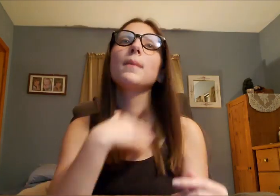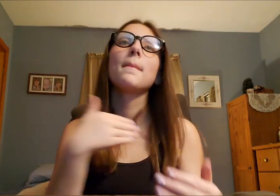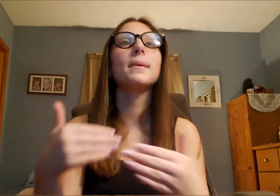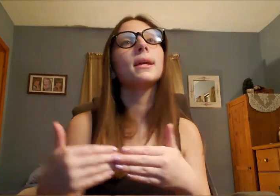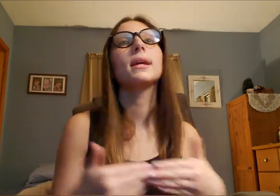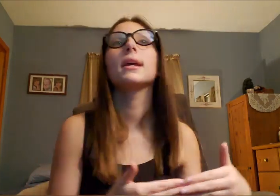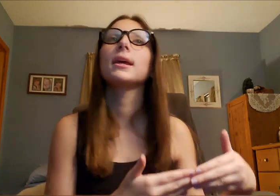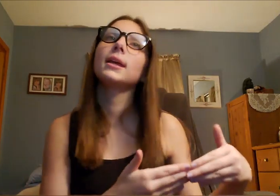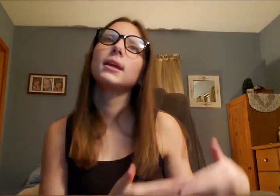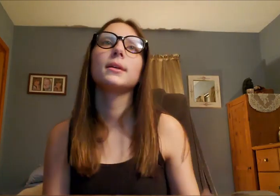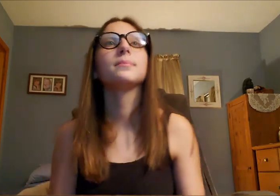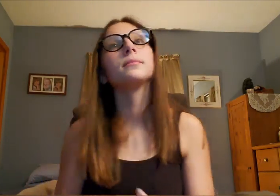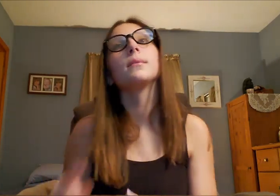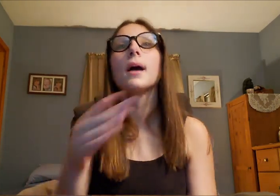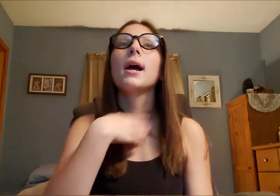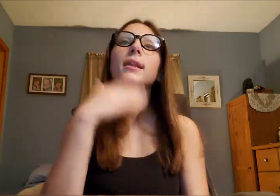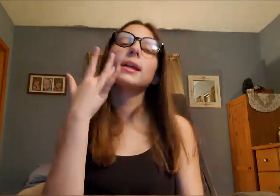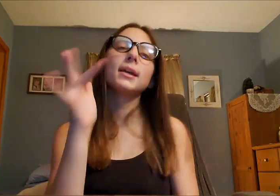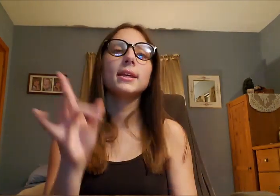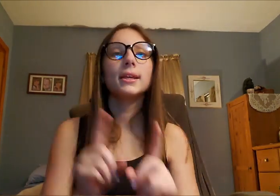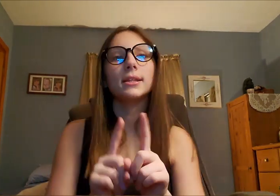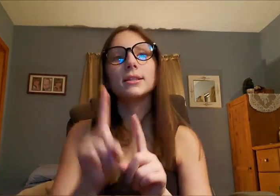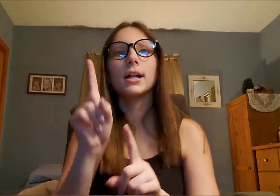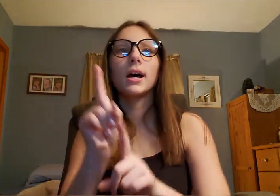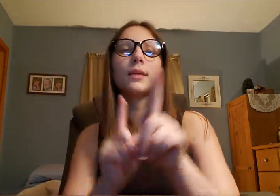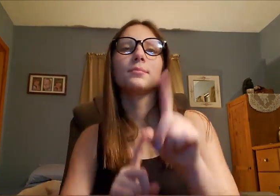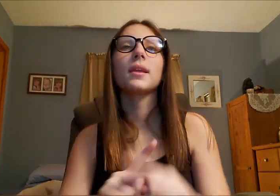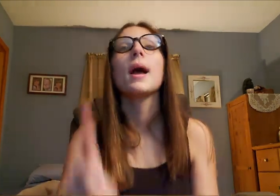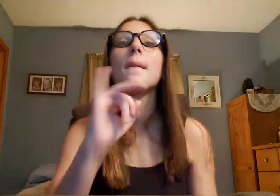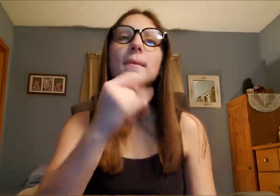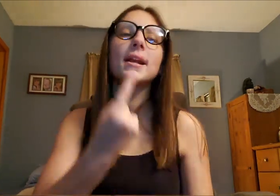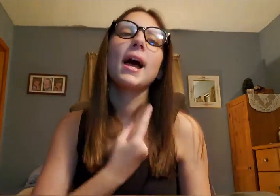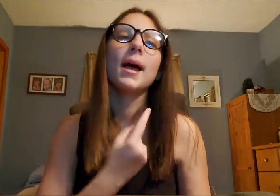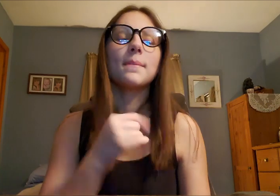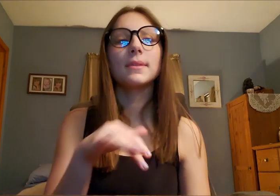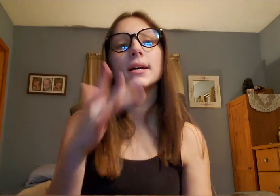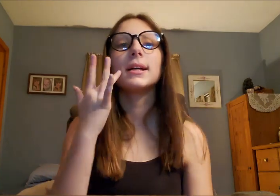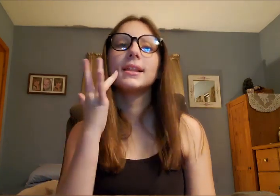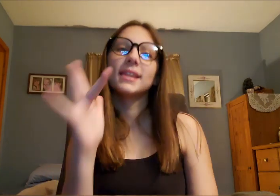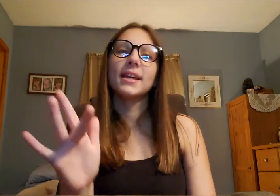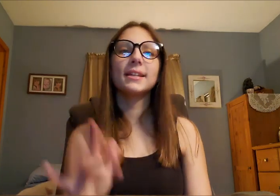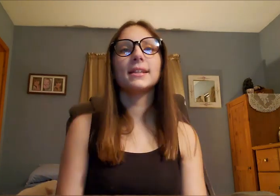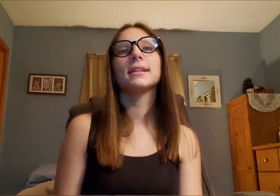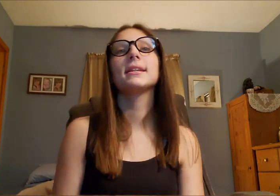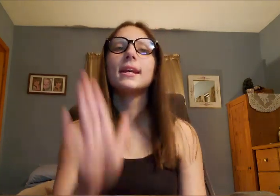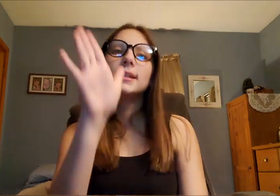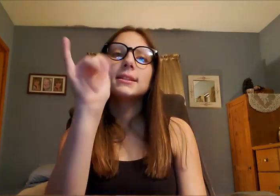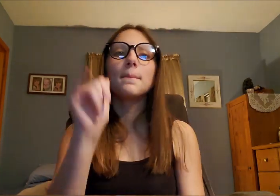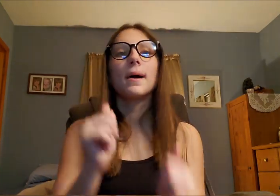baby You know, I'm the lucky star